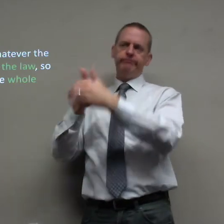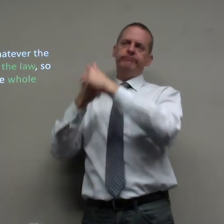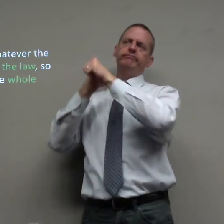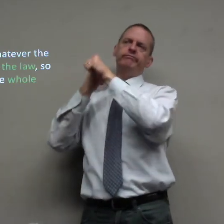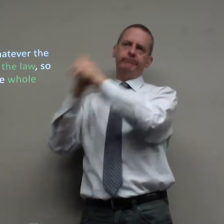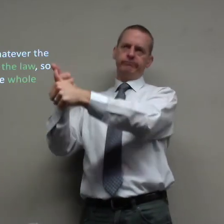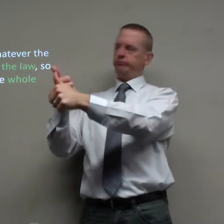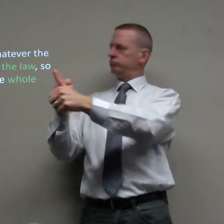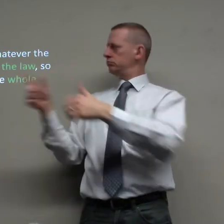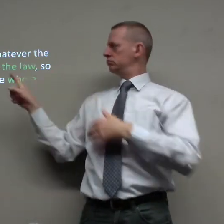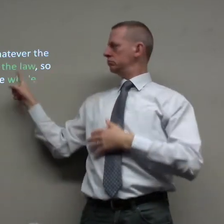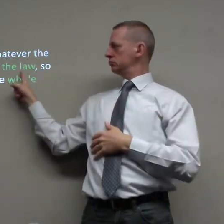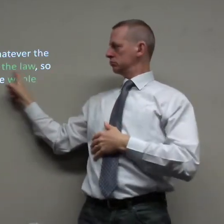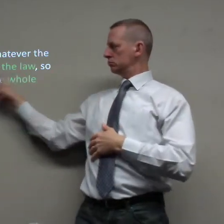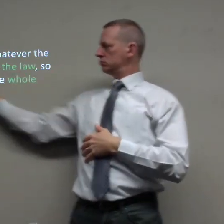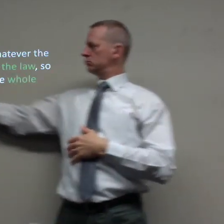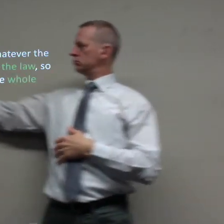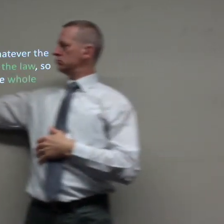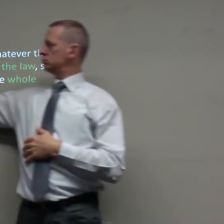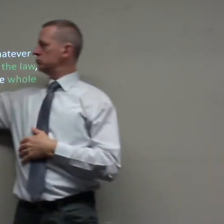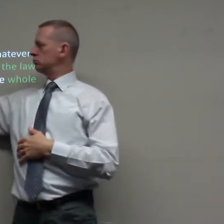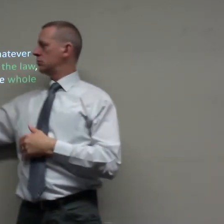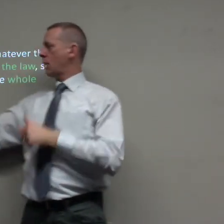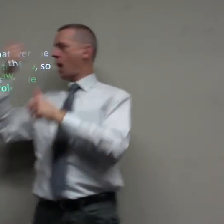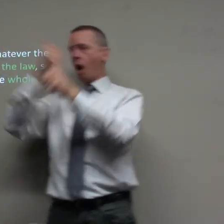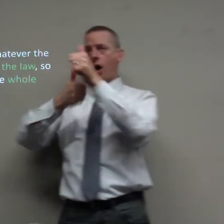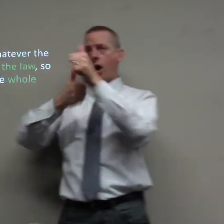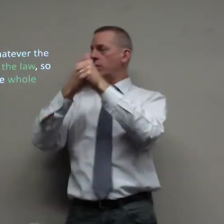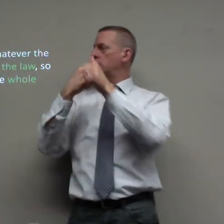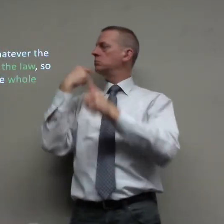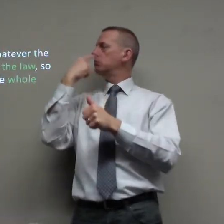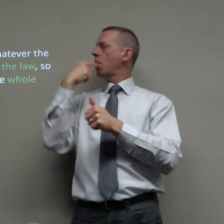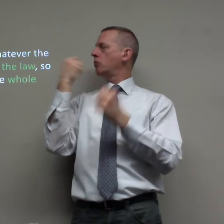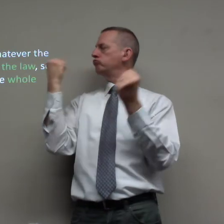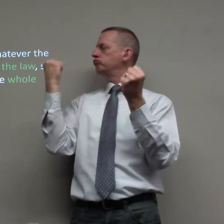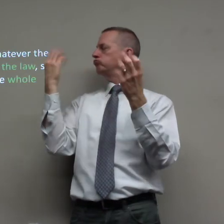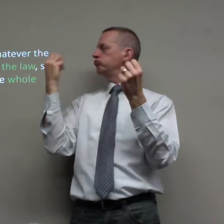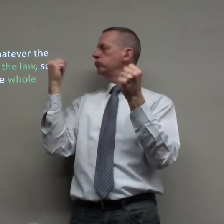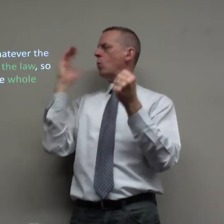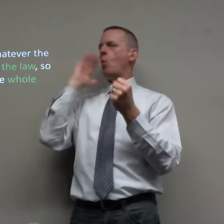we must obey and follow so that every mouth may be stopped